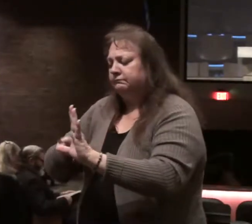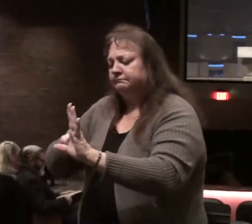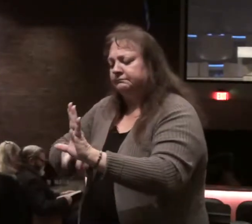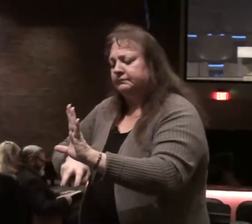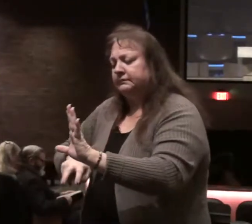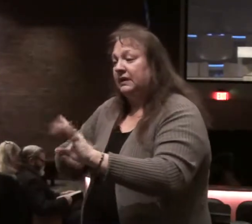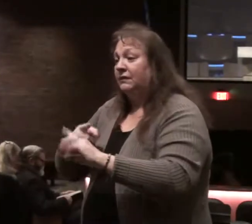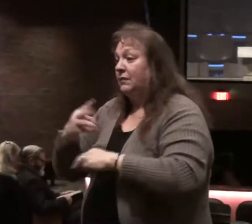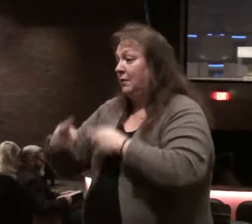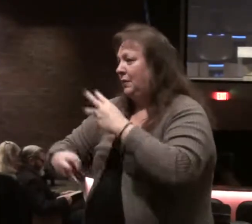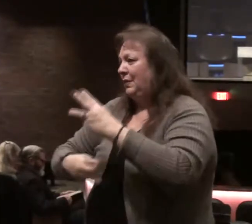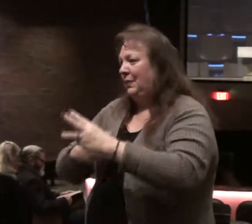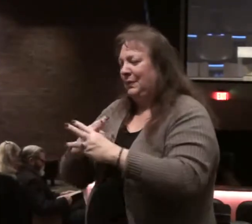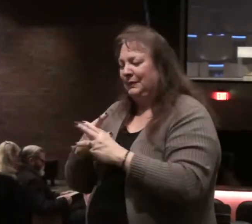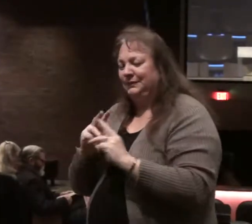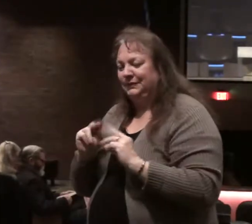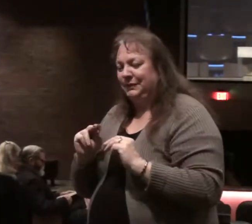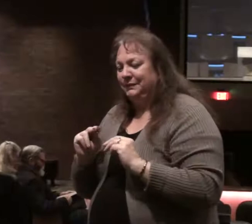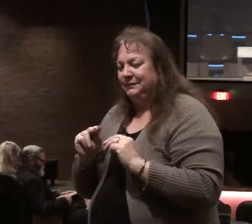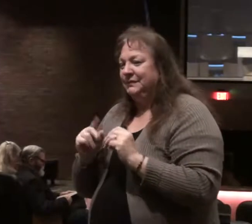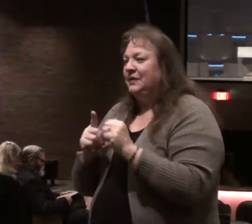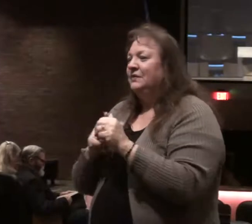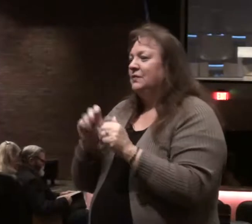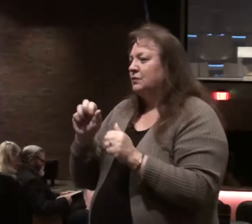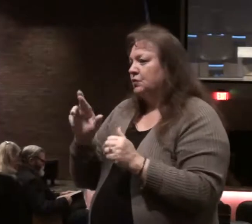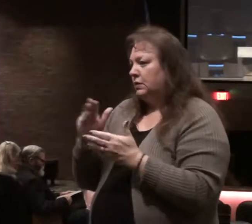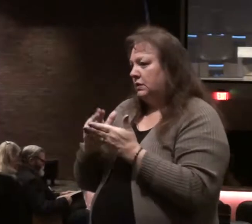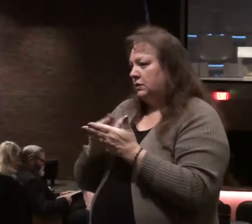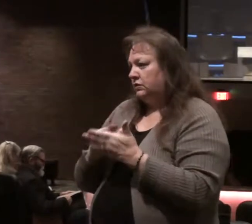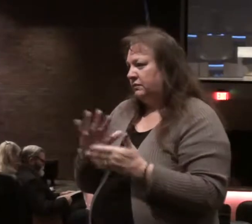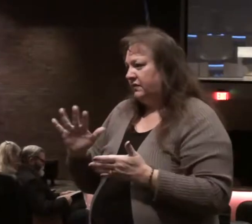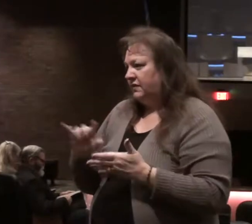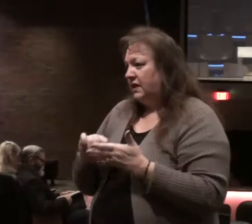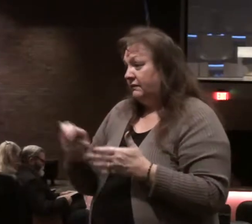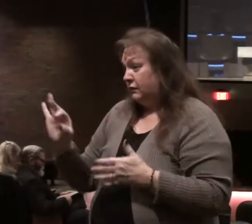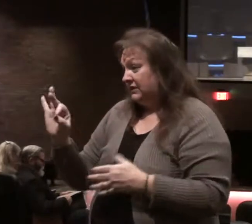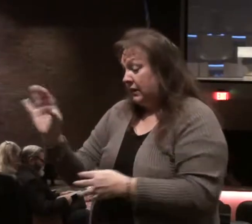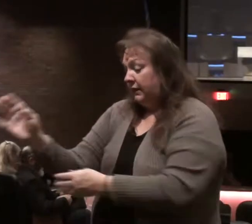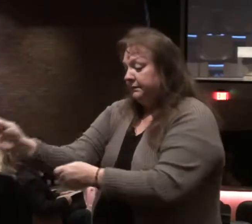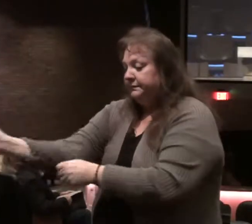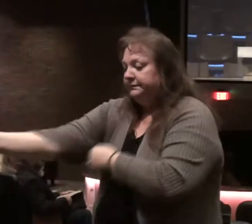from the world? 1 Corinthians chapter 5, verse 9.